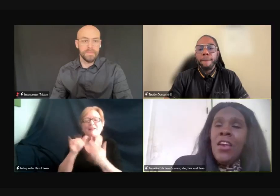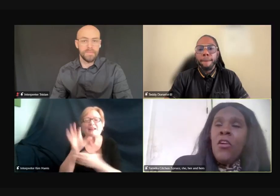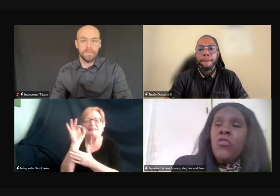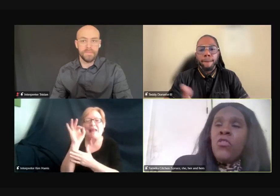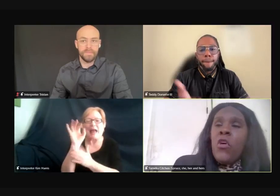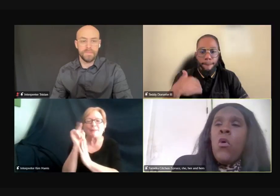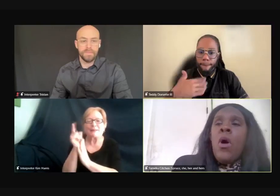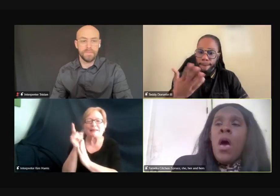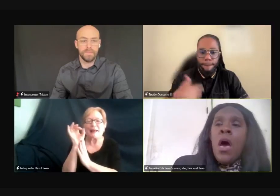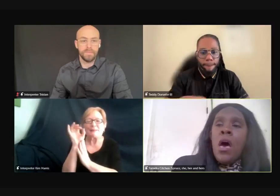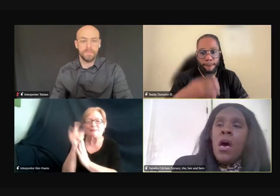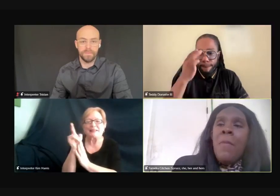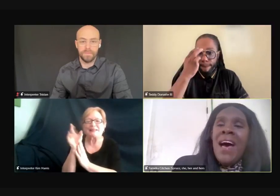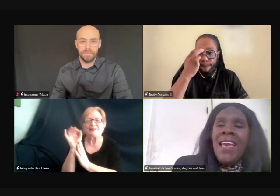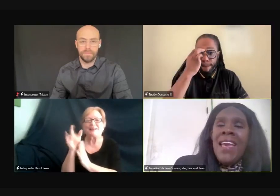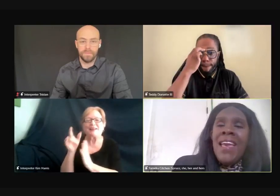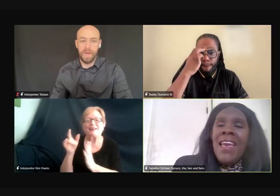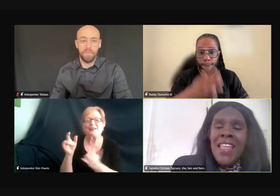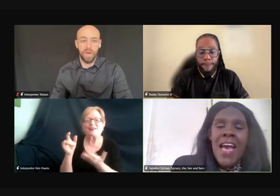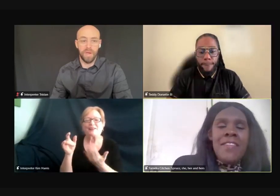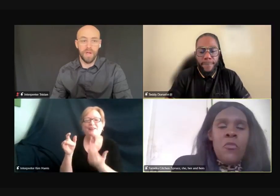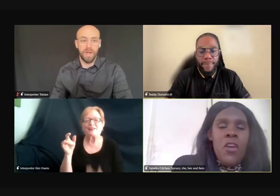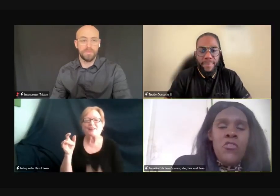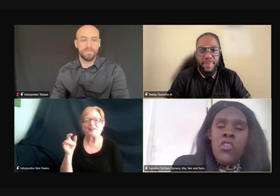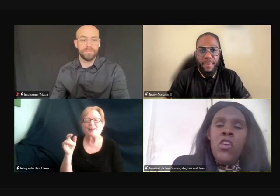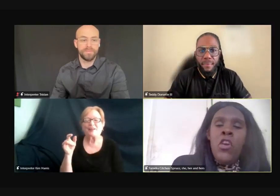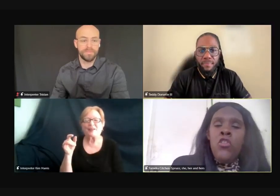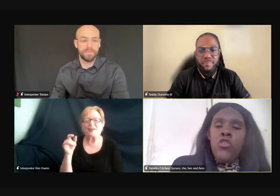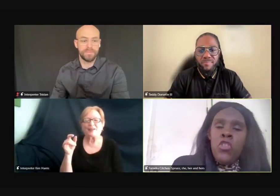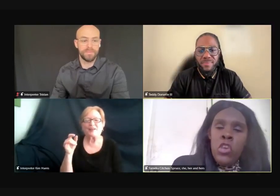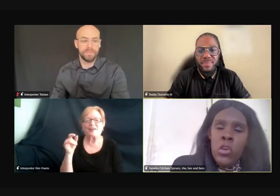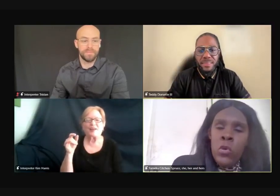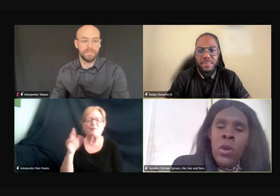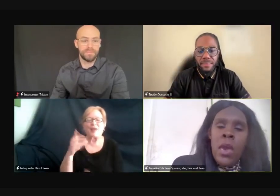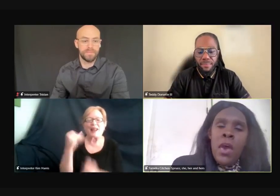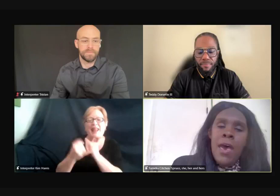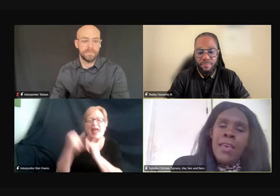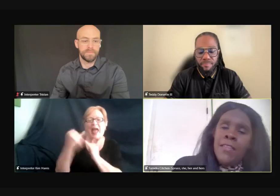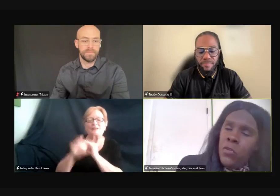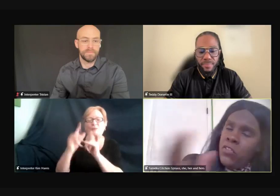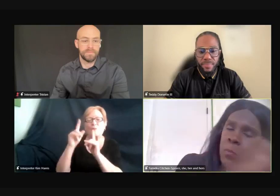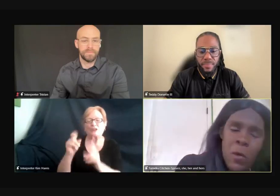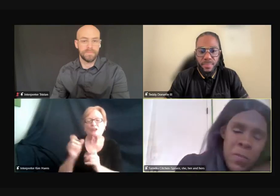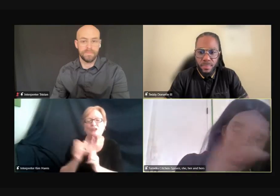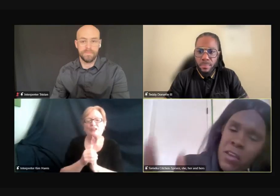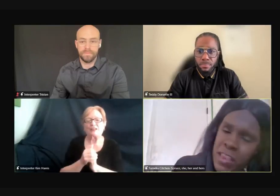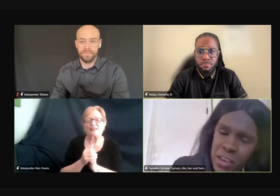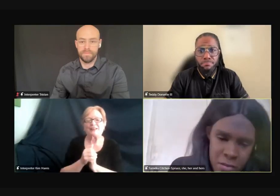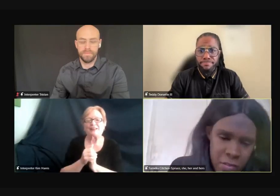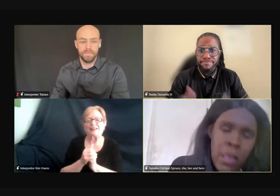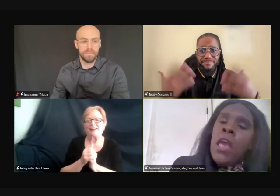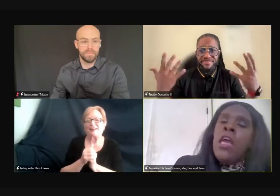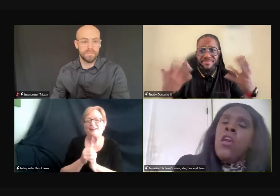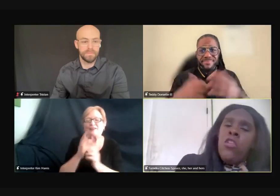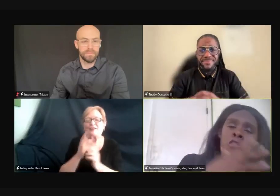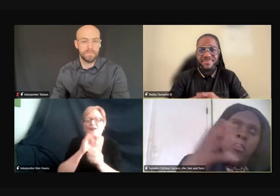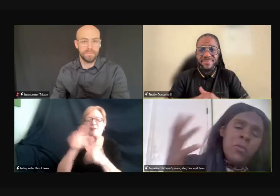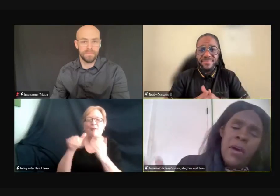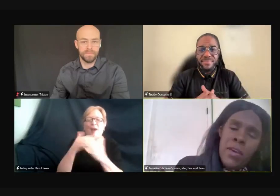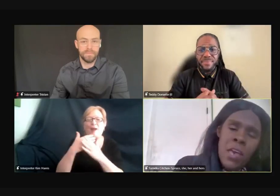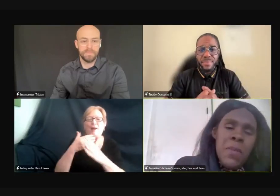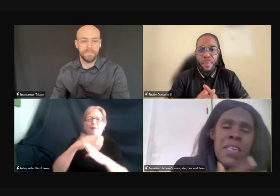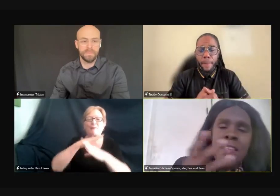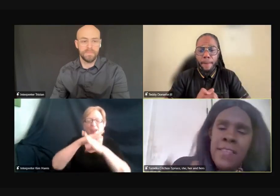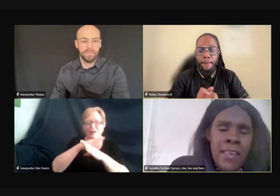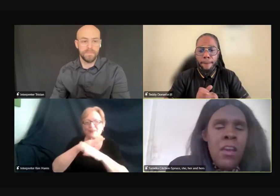here. So, uh, my last question to you, uh, cause I know we talked about barriers, you know,